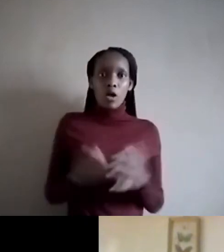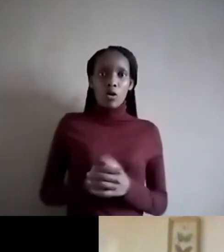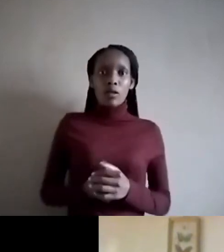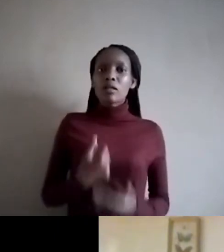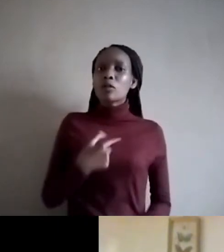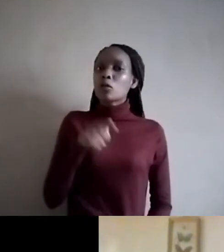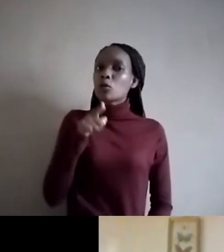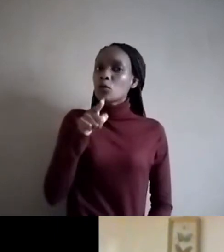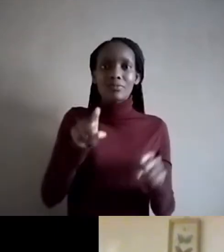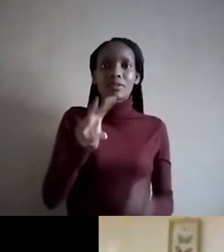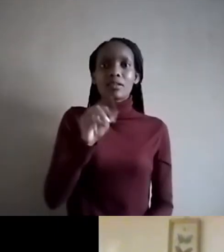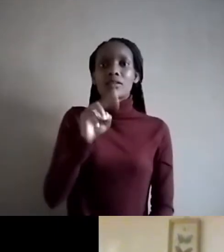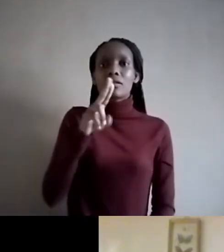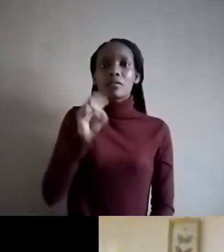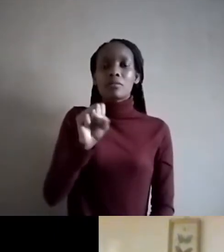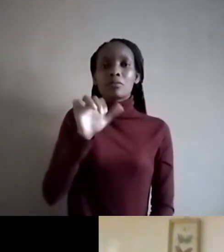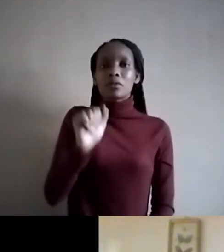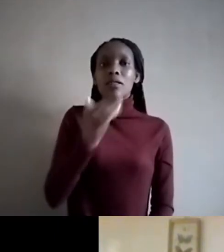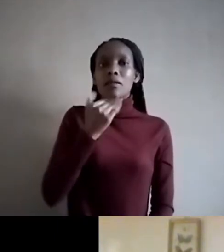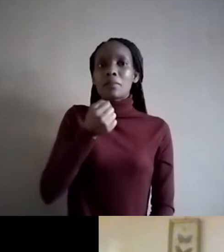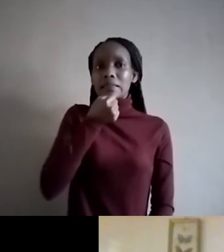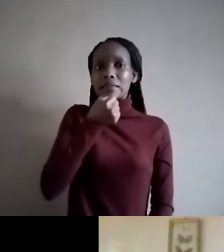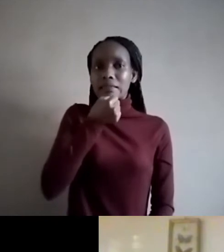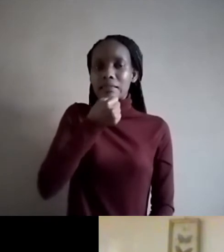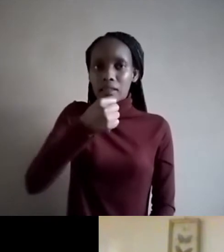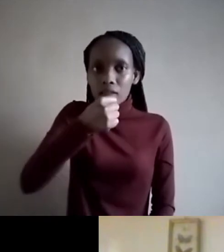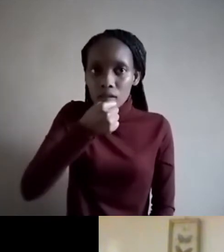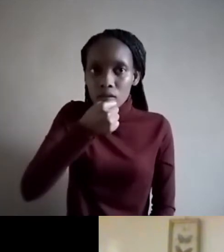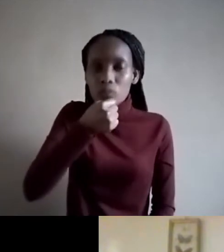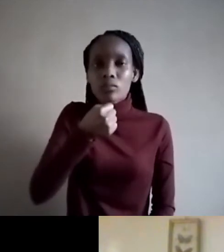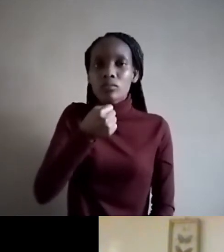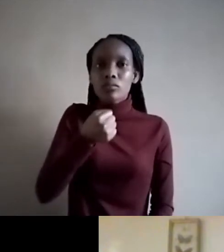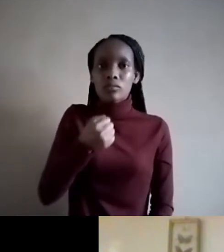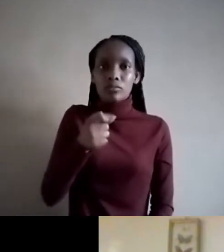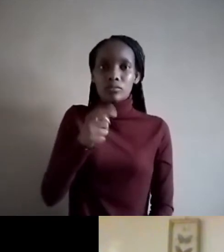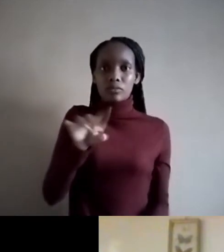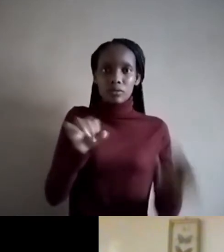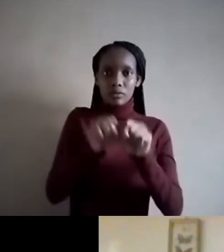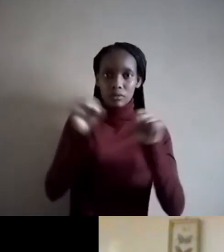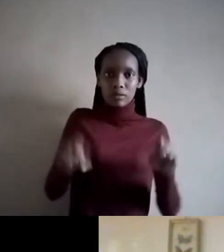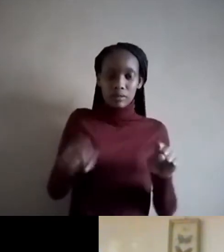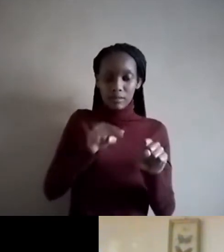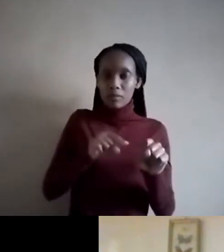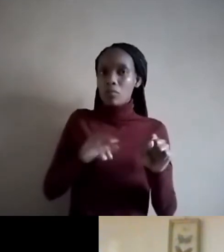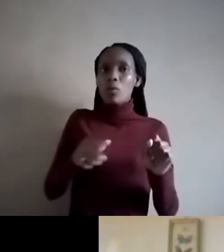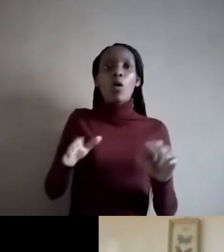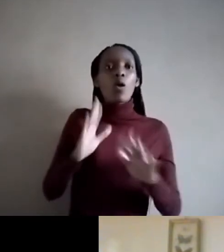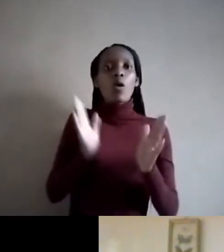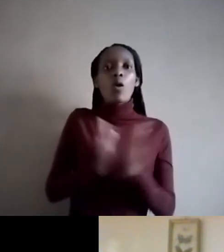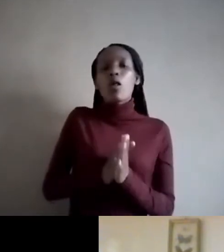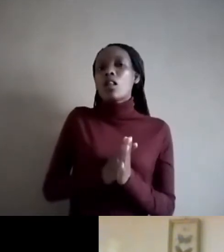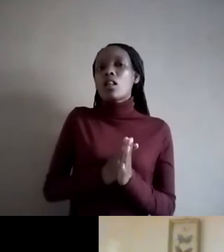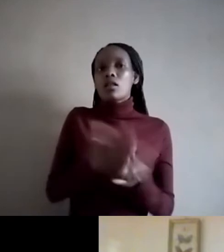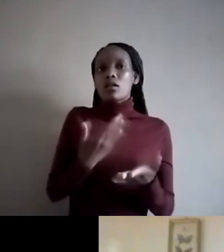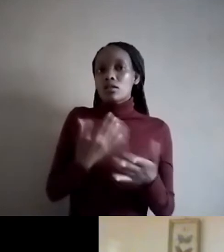this should be done? All systems go when it comes to self-definition. We can write books